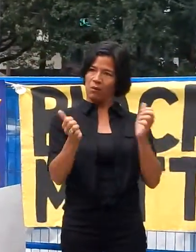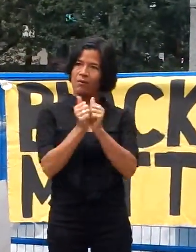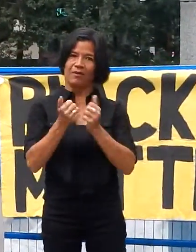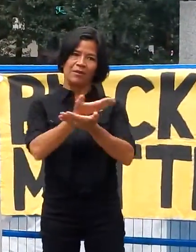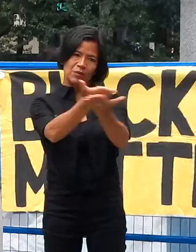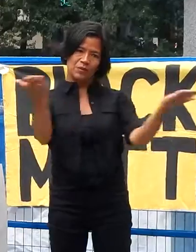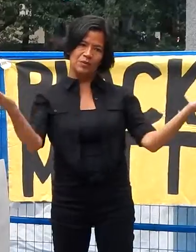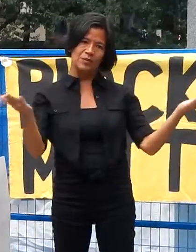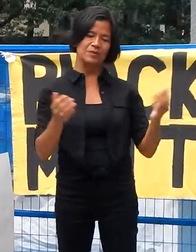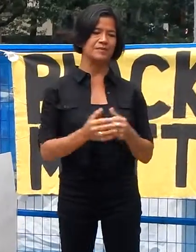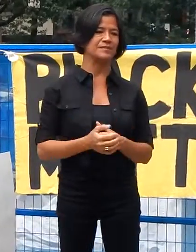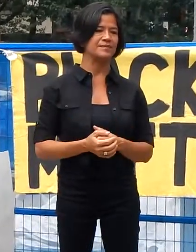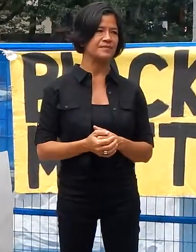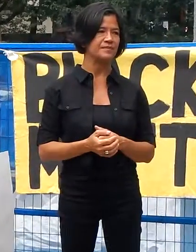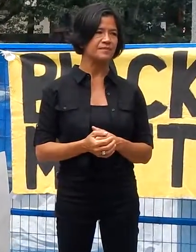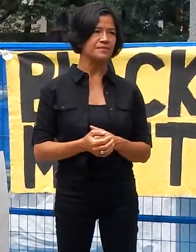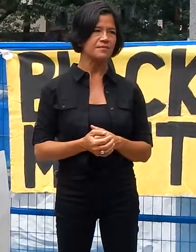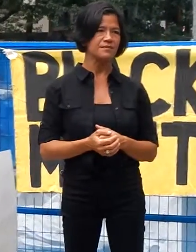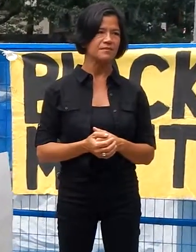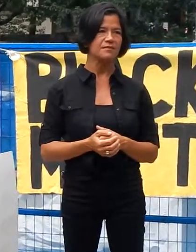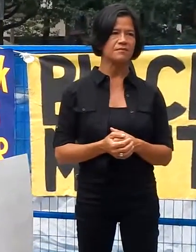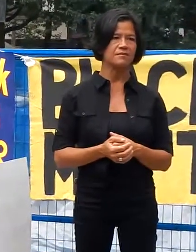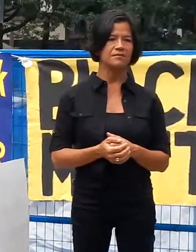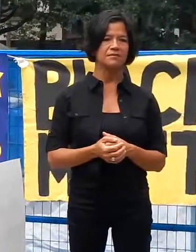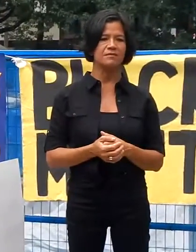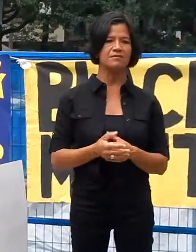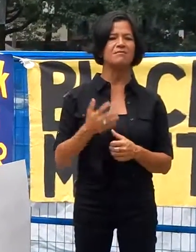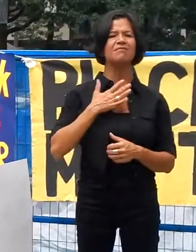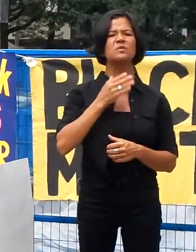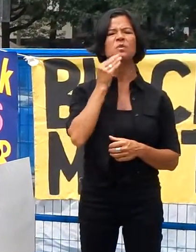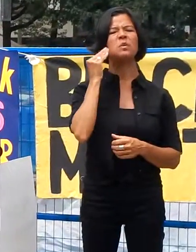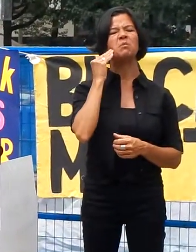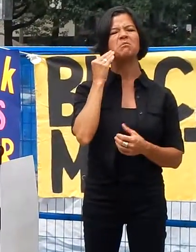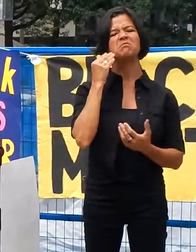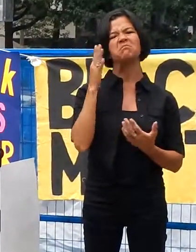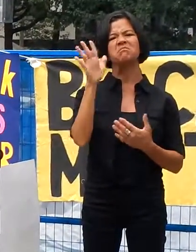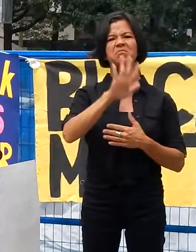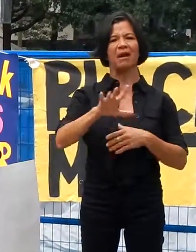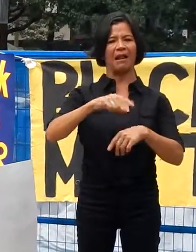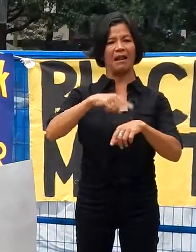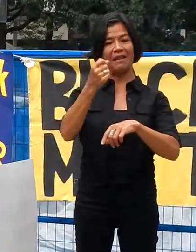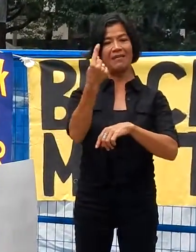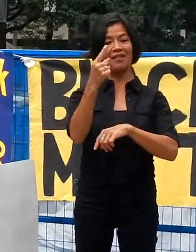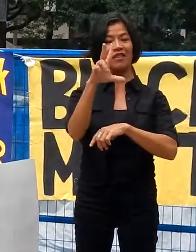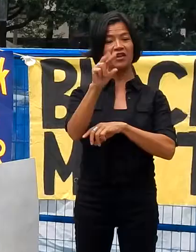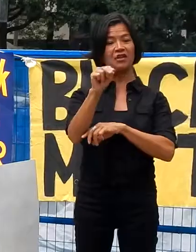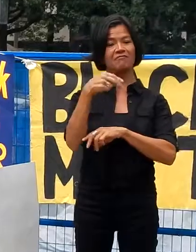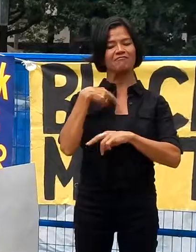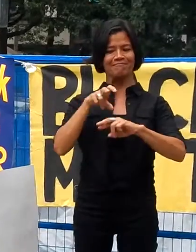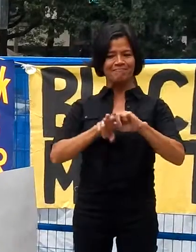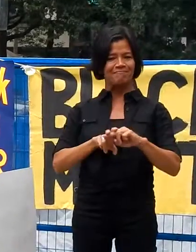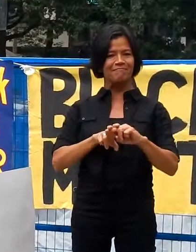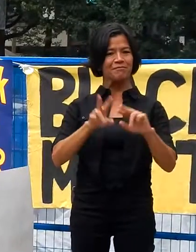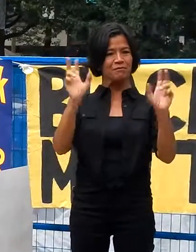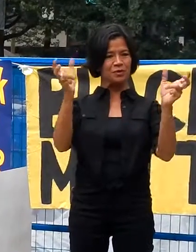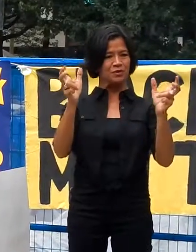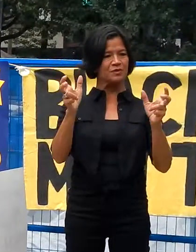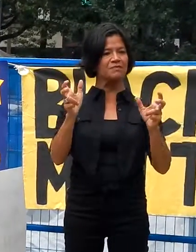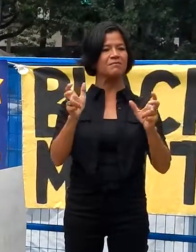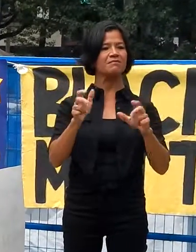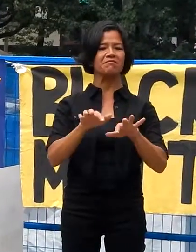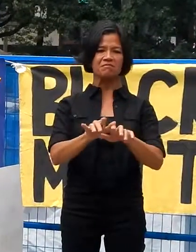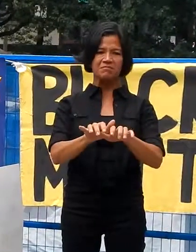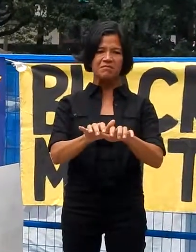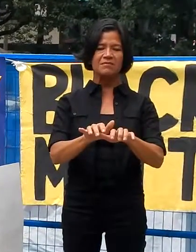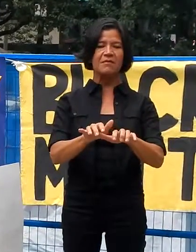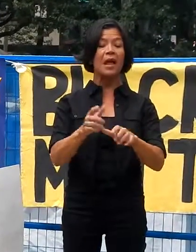When I was sitting on the computer at my workplace around 11.30, my son,